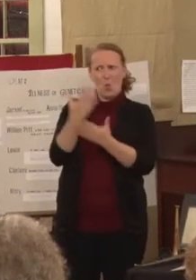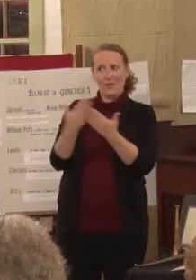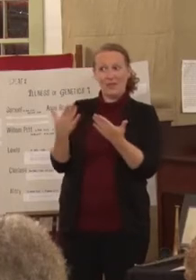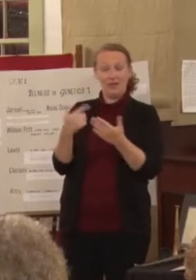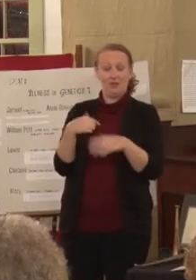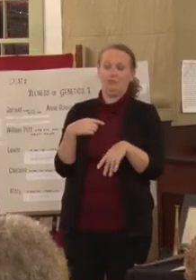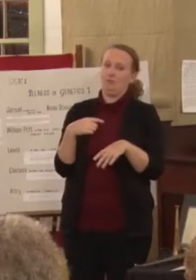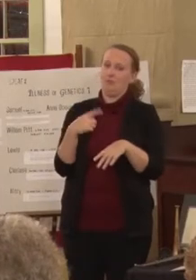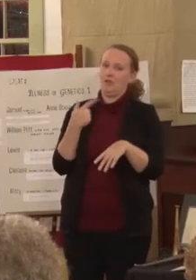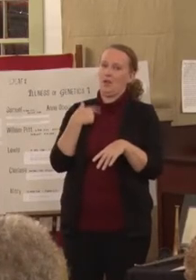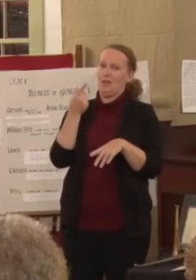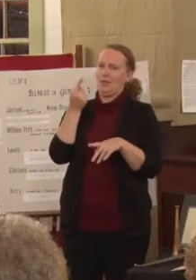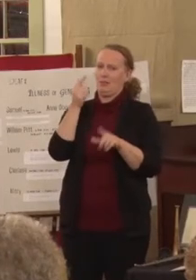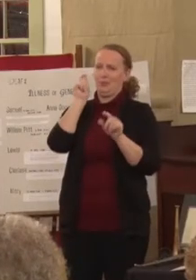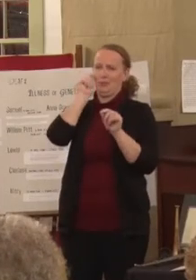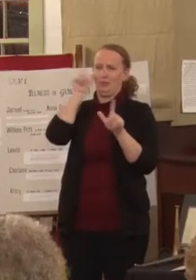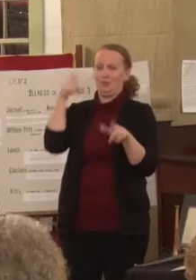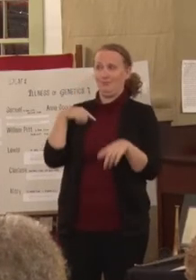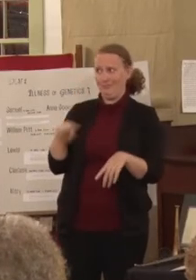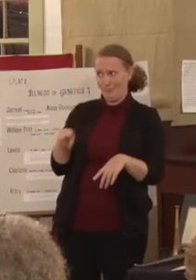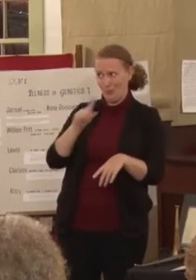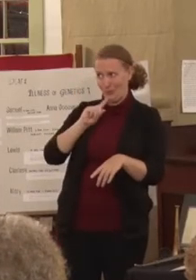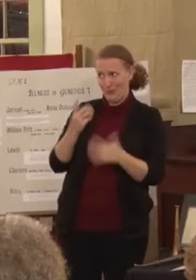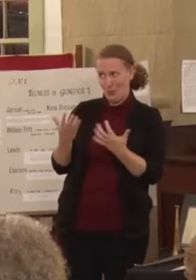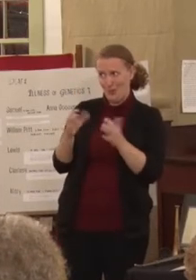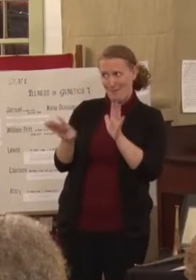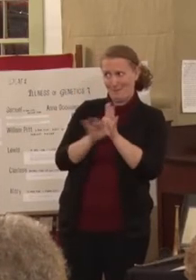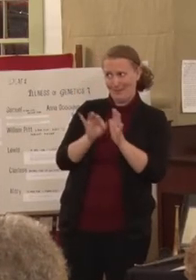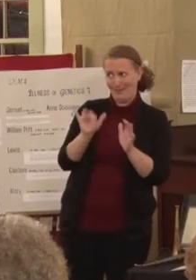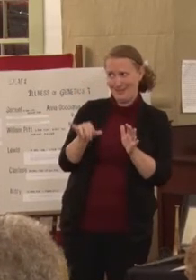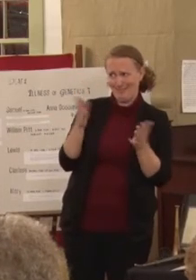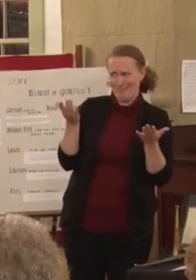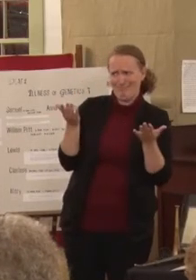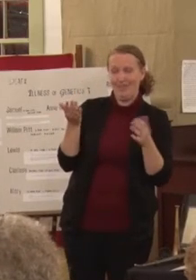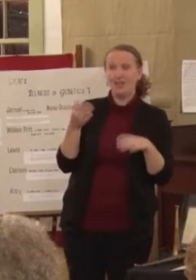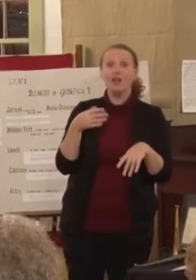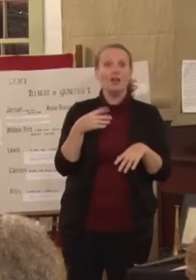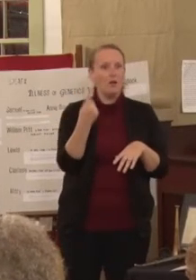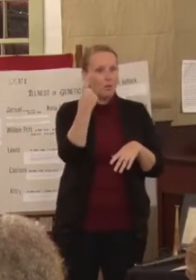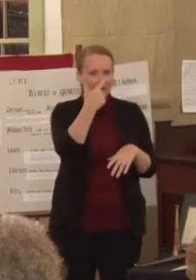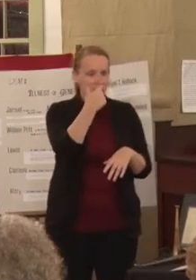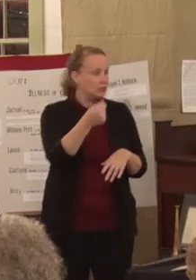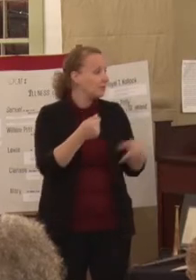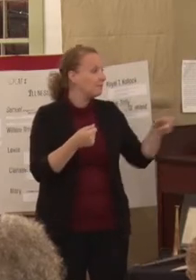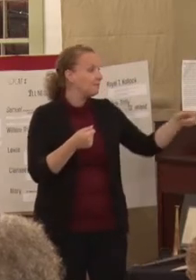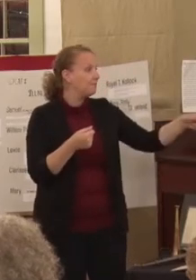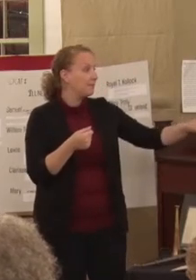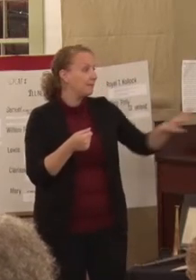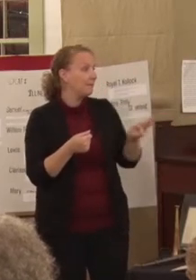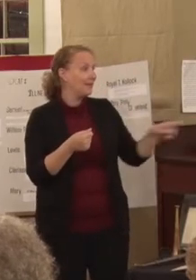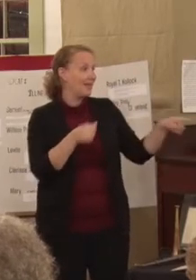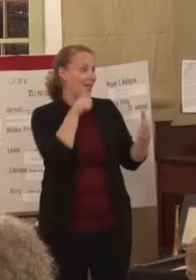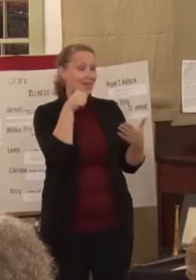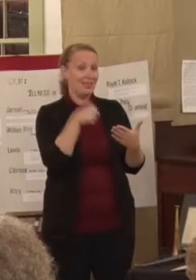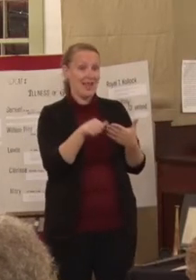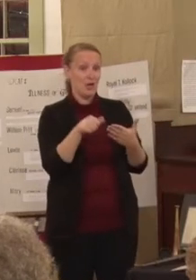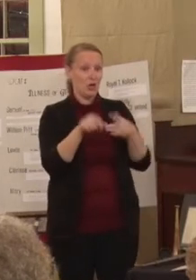picked out really on that. One of the things they picked out was this letter there from George Maury, a classmate